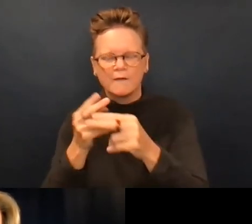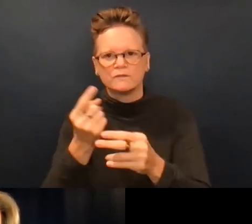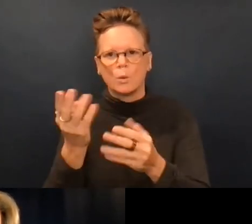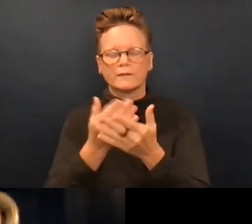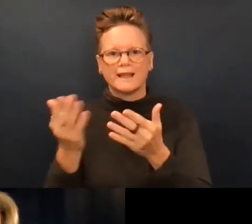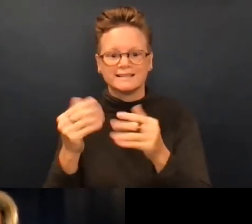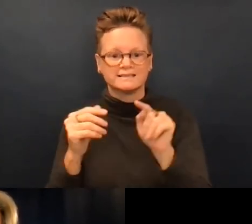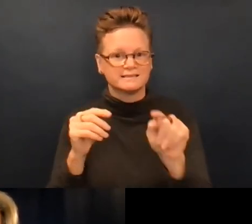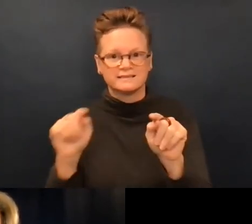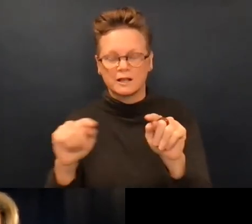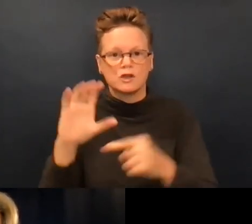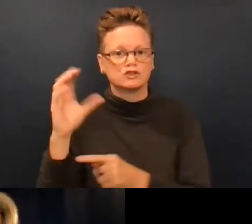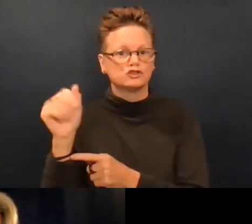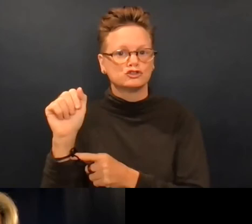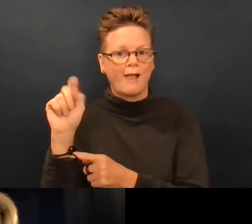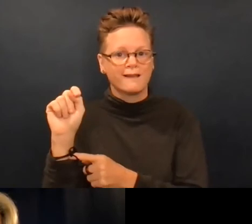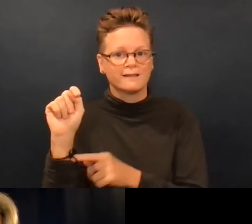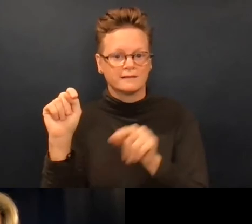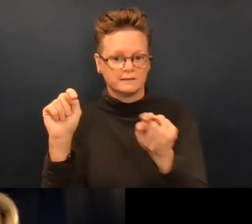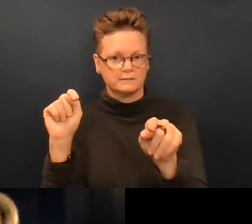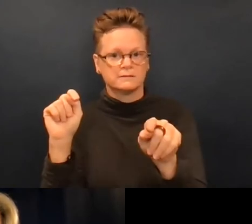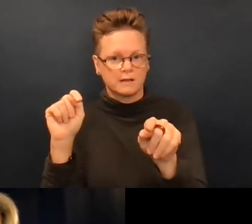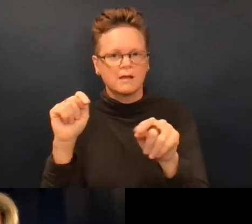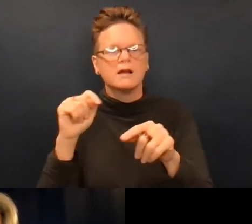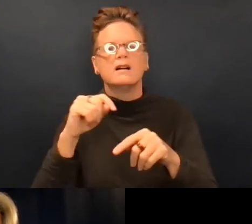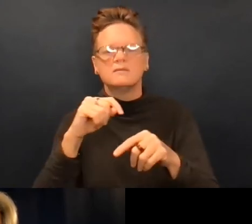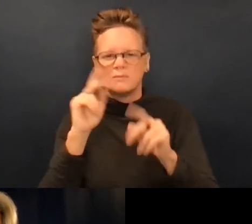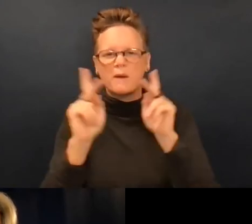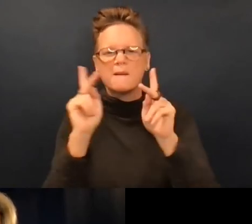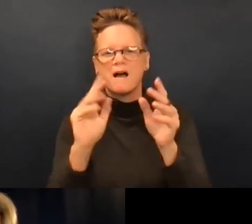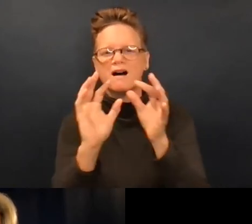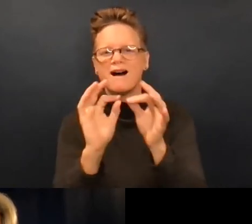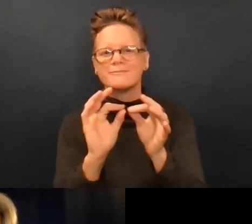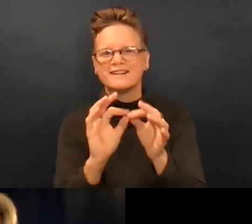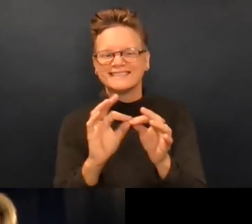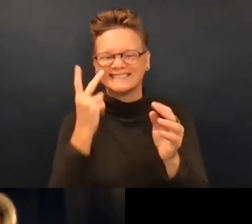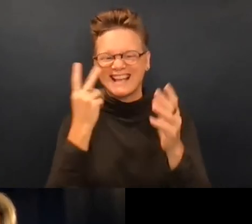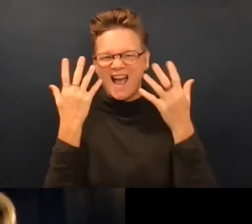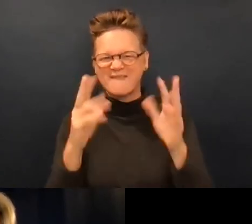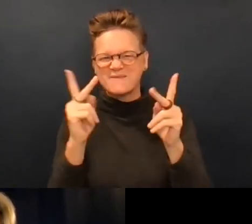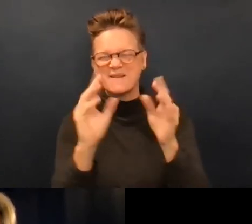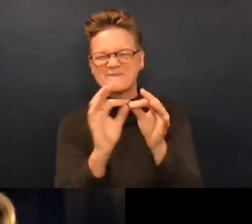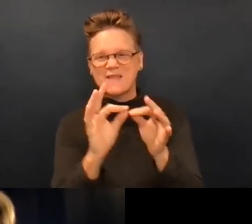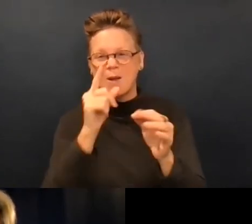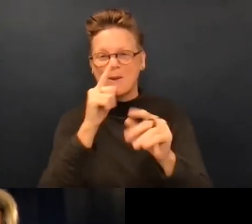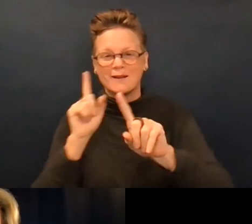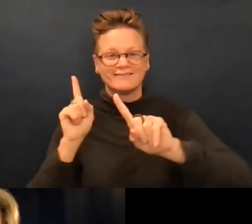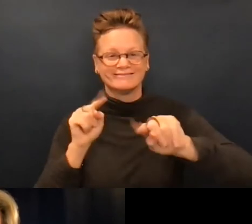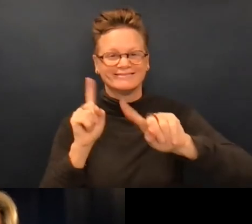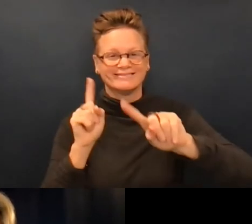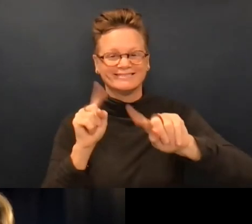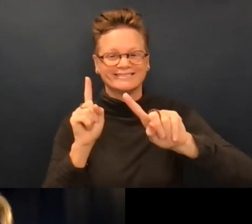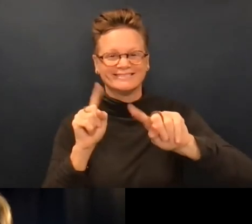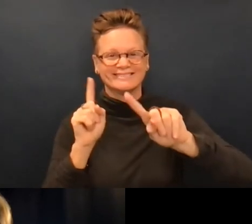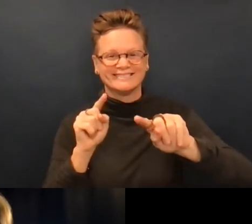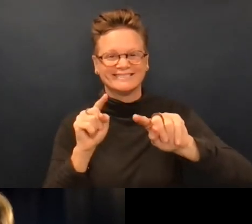So I would like to mention a couple of housekeeping items. We do have the chat feature. And so in the chat feature, I can see that